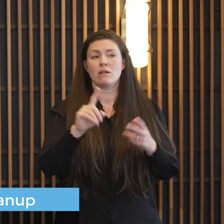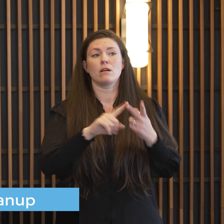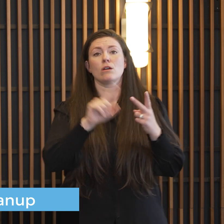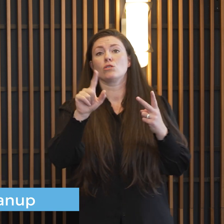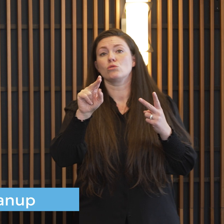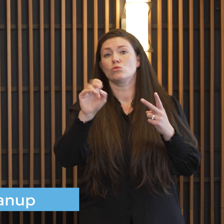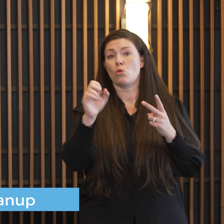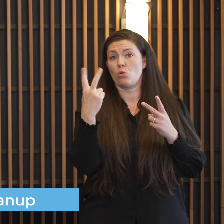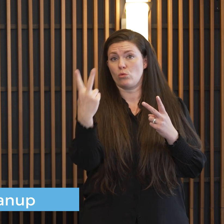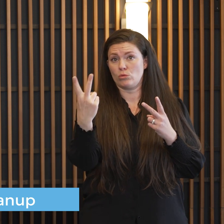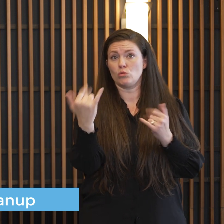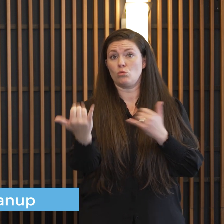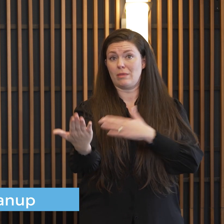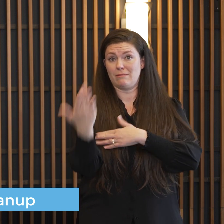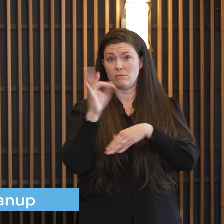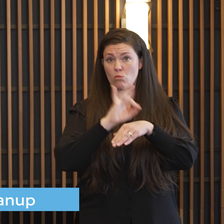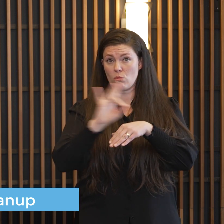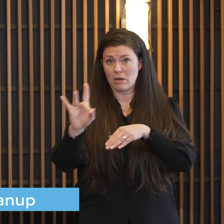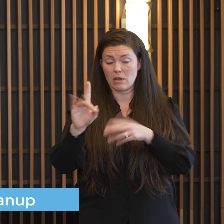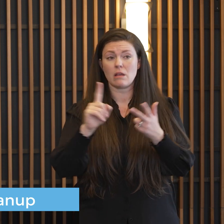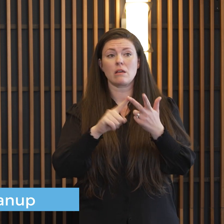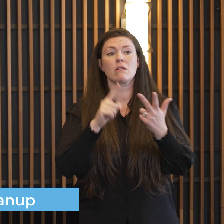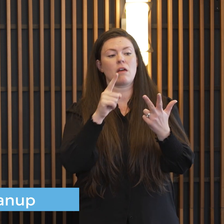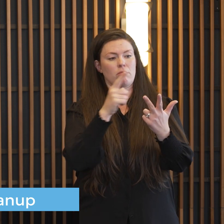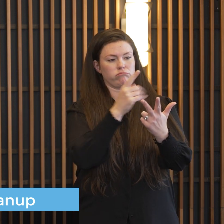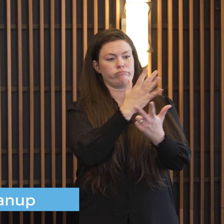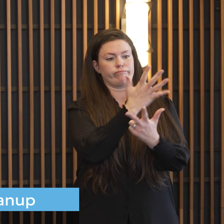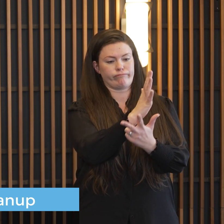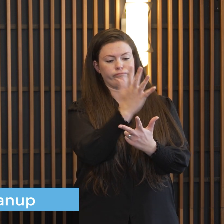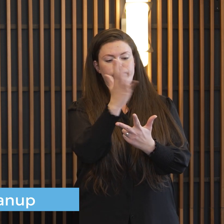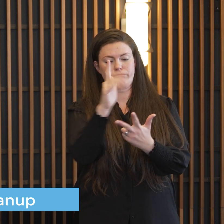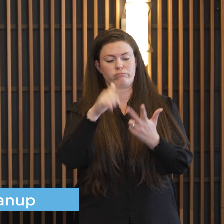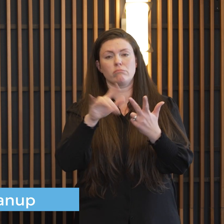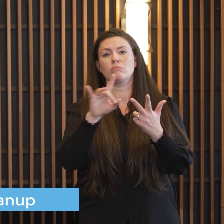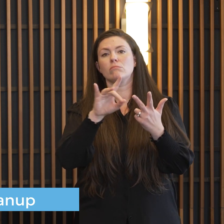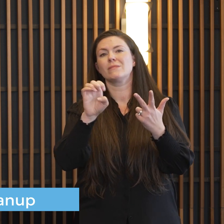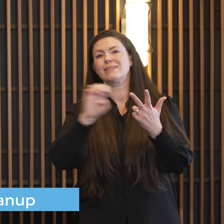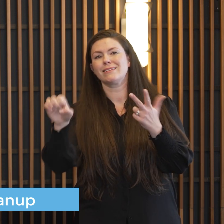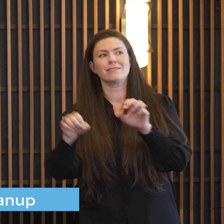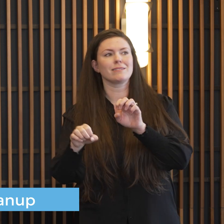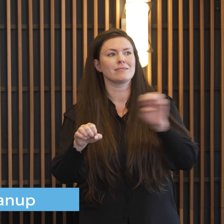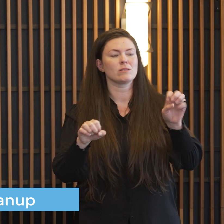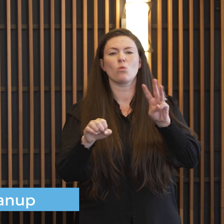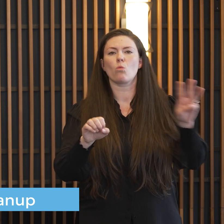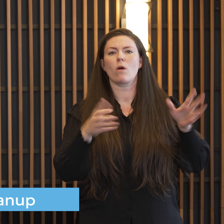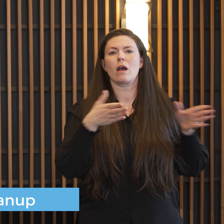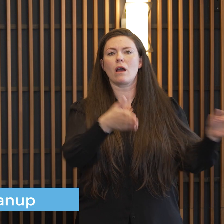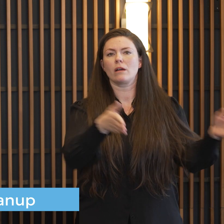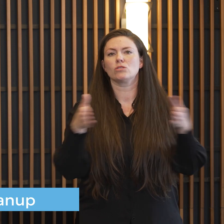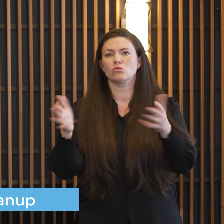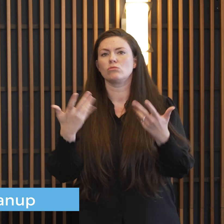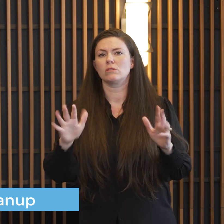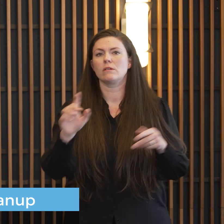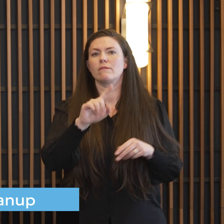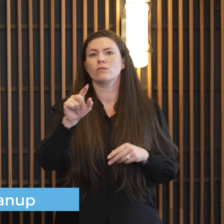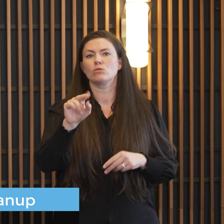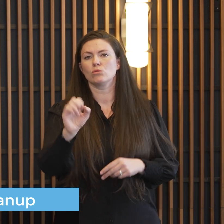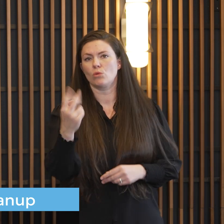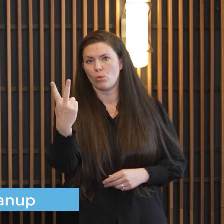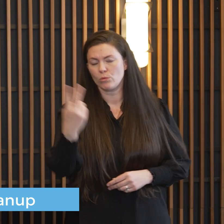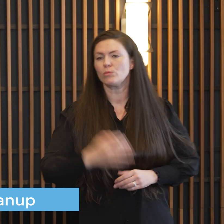zone 2 this morning at 8 a.m. and then we'll move into east west streets at 8 p.m. tonight to finish up zone 2